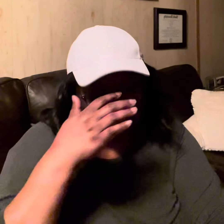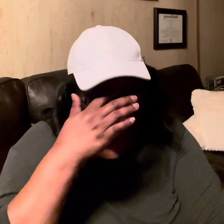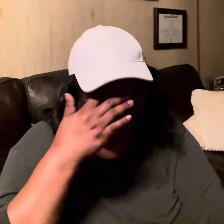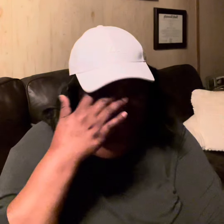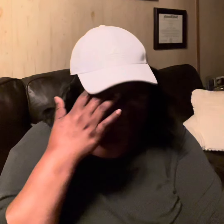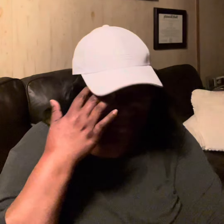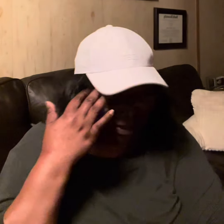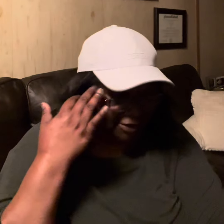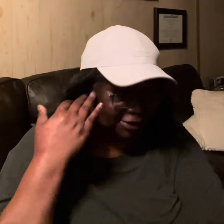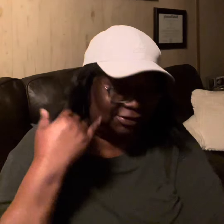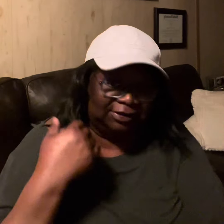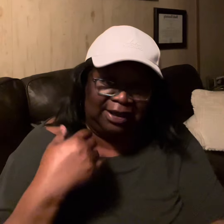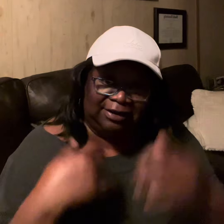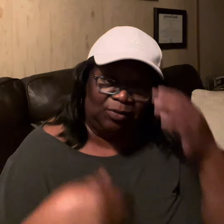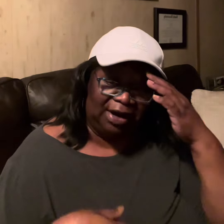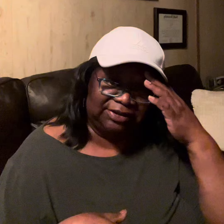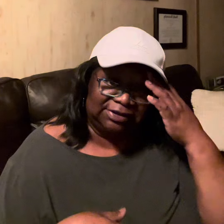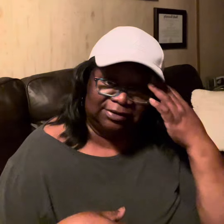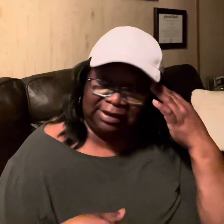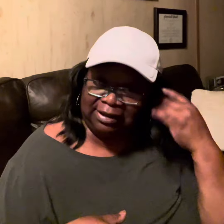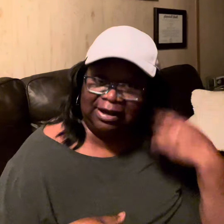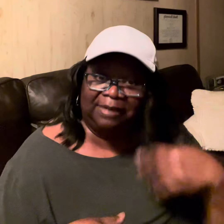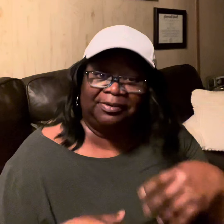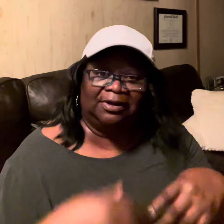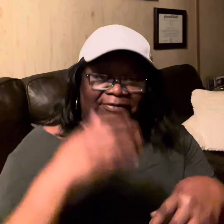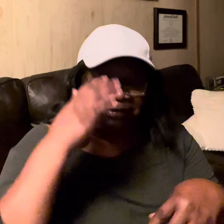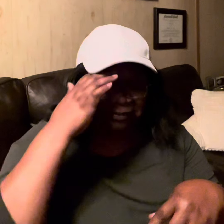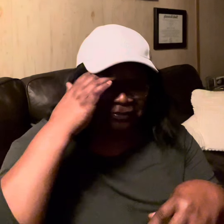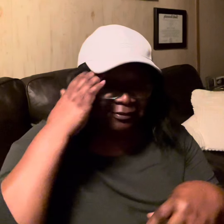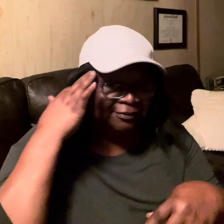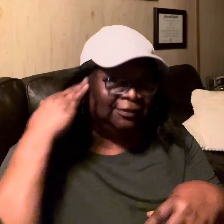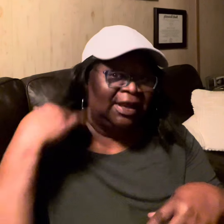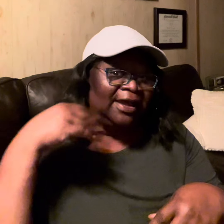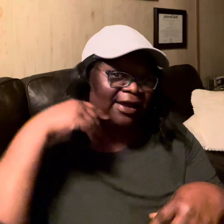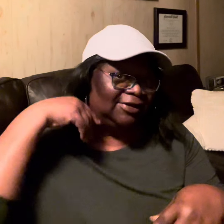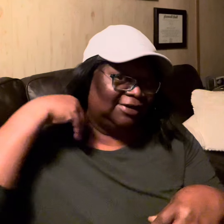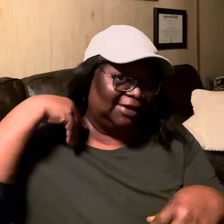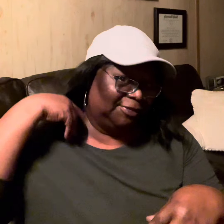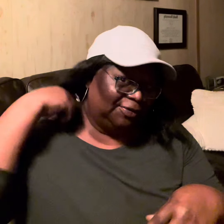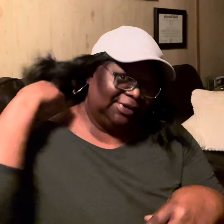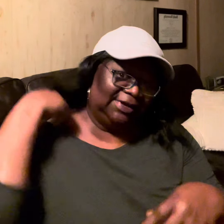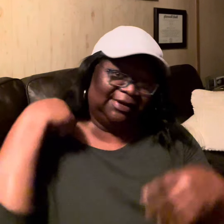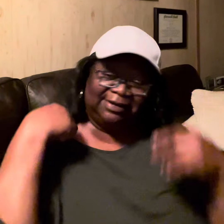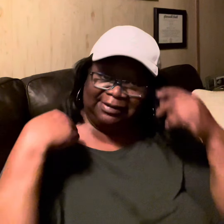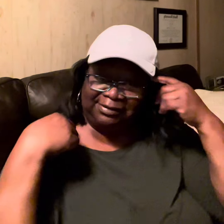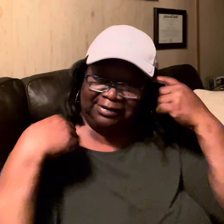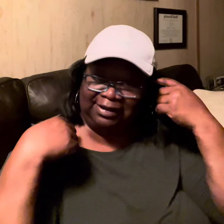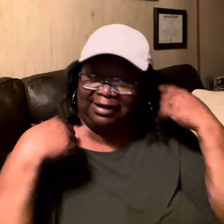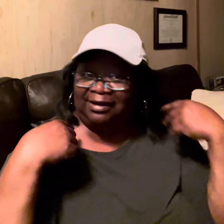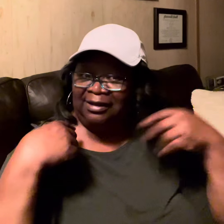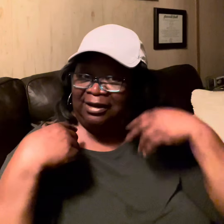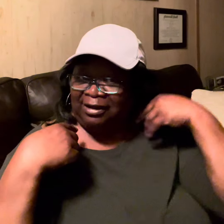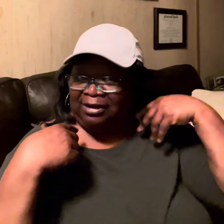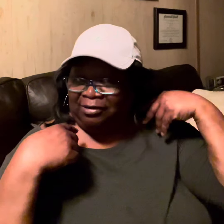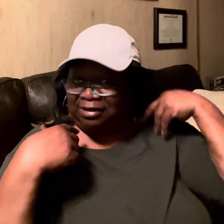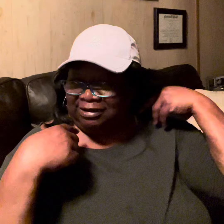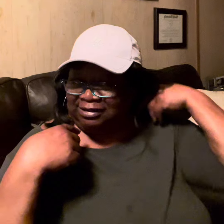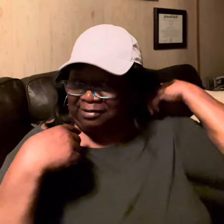out I was in town and so now they watching so they can copy off me how you like my wig yeah one of Debra